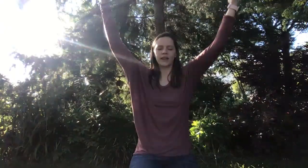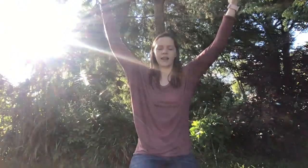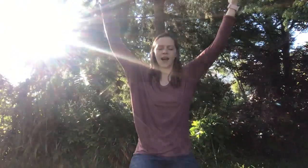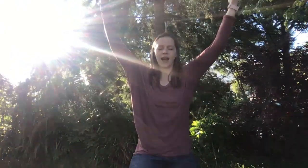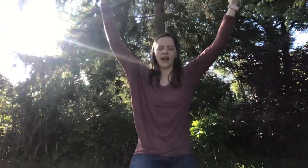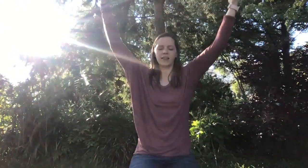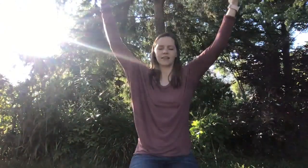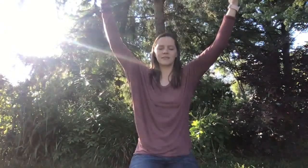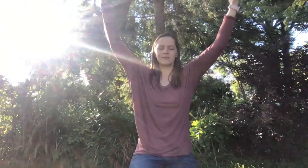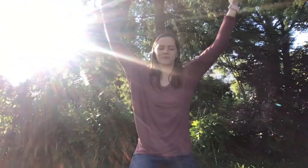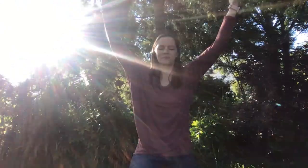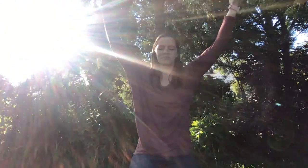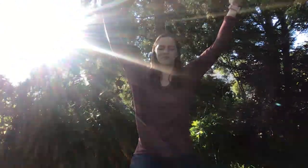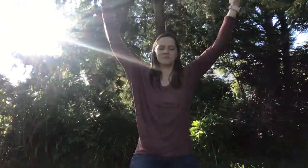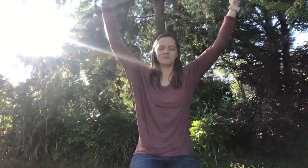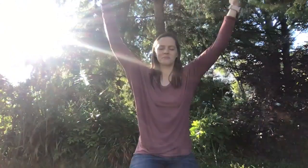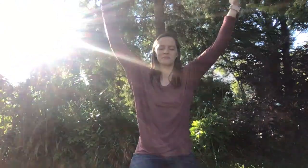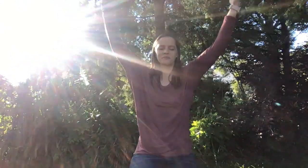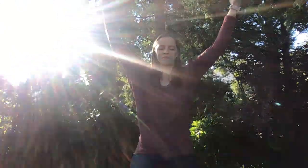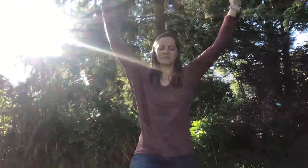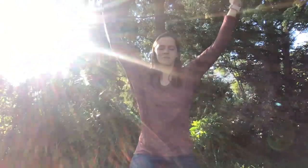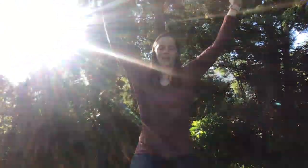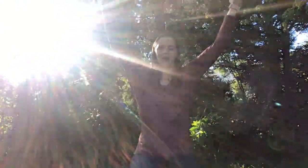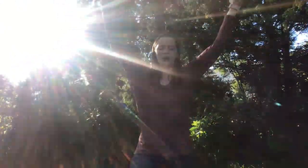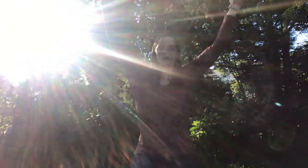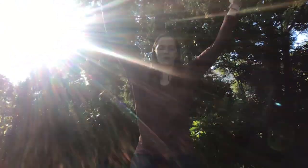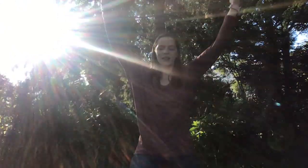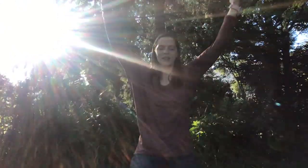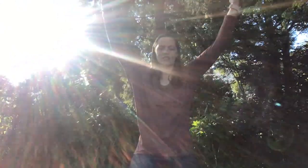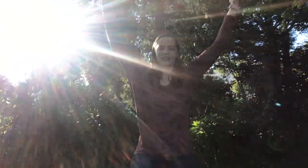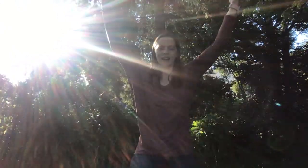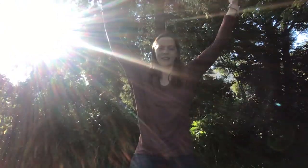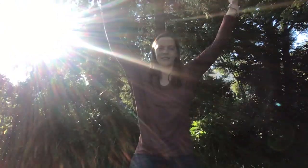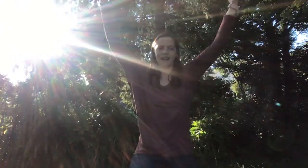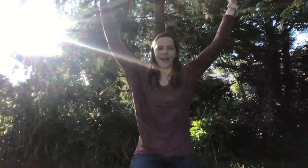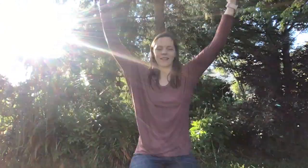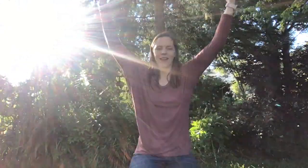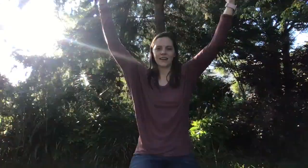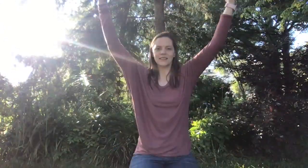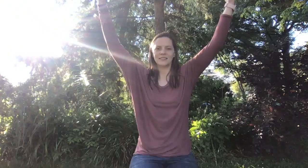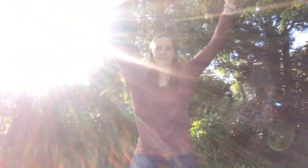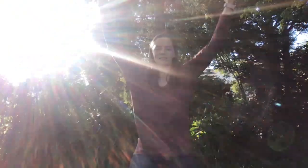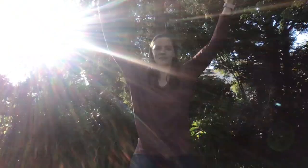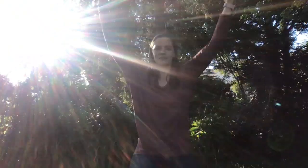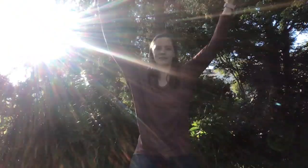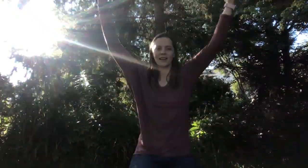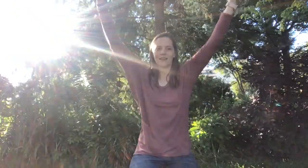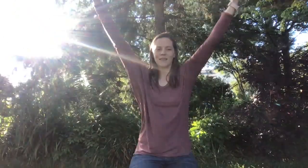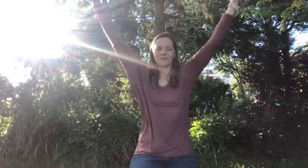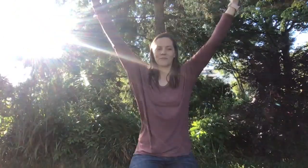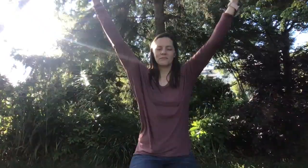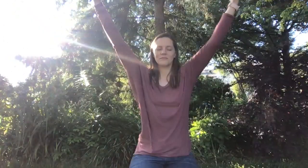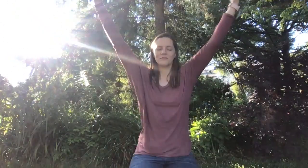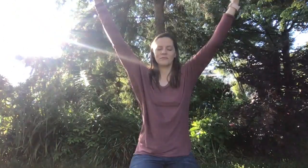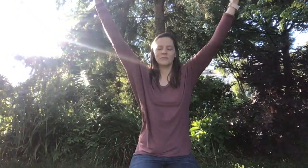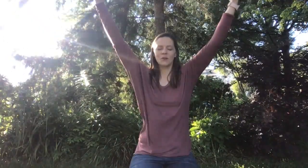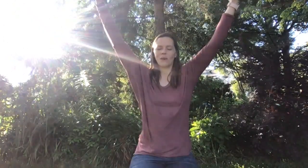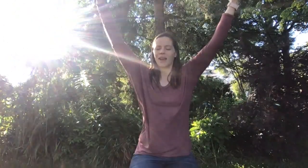God, we're really just kind of saying like, whatever